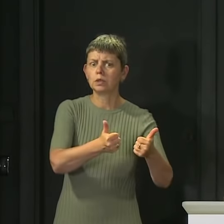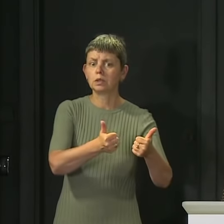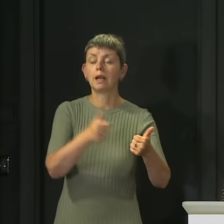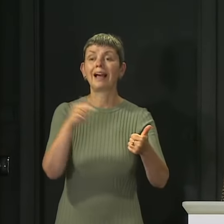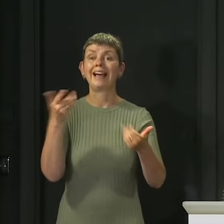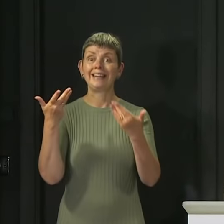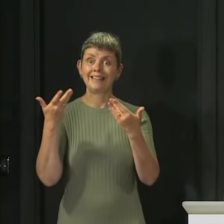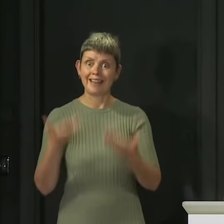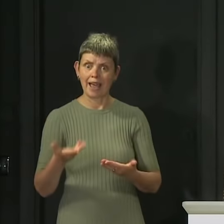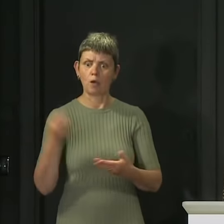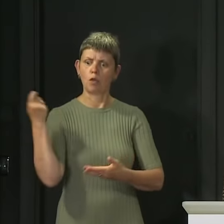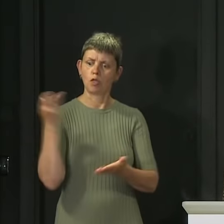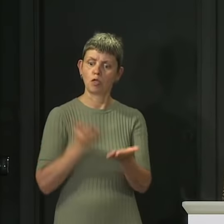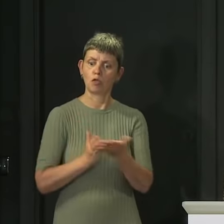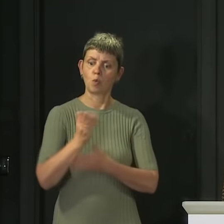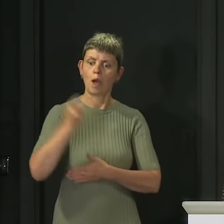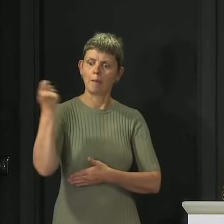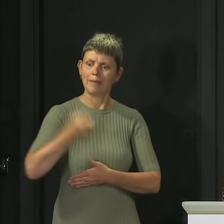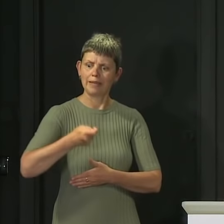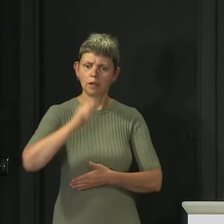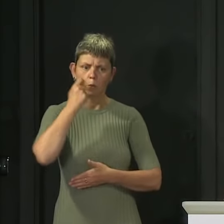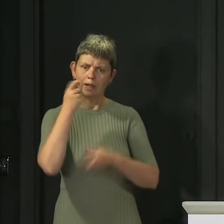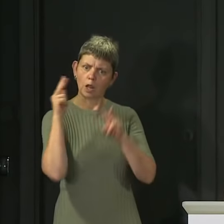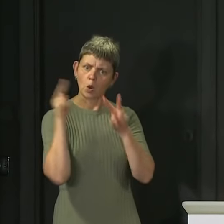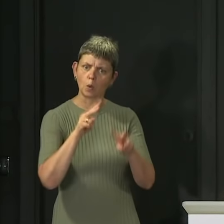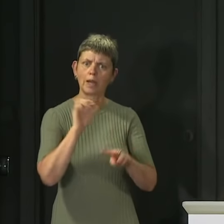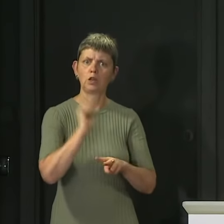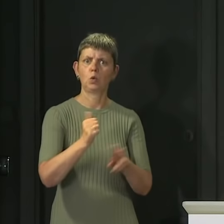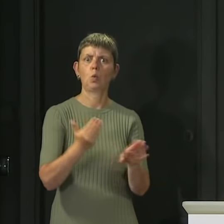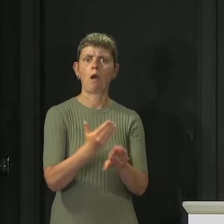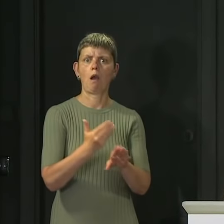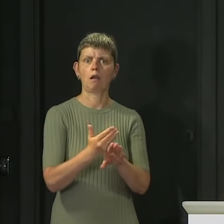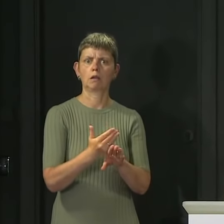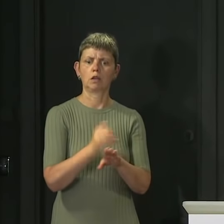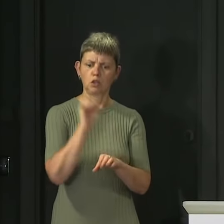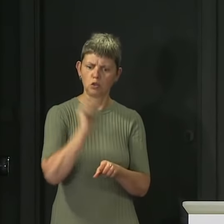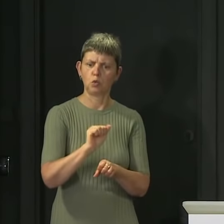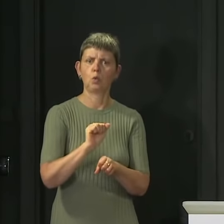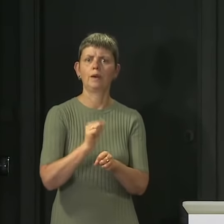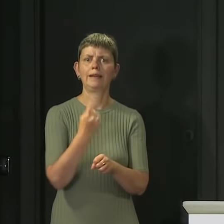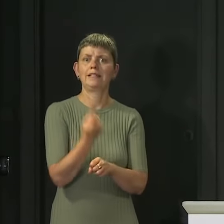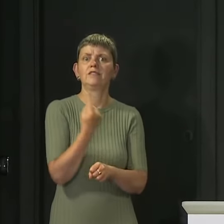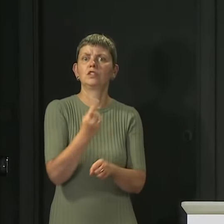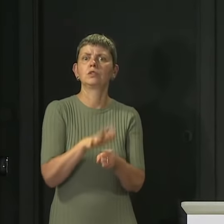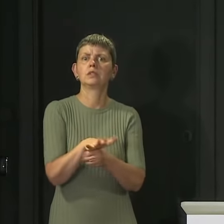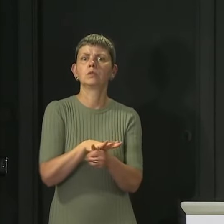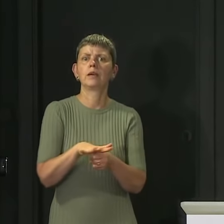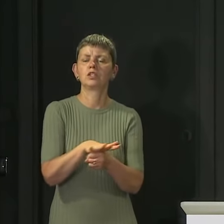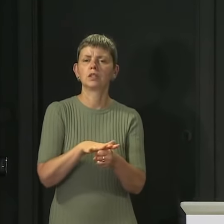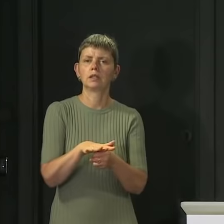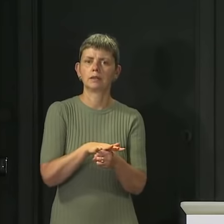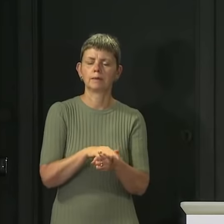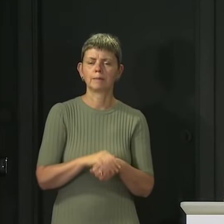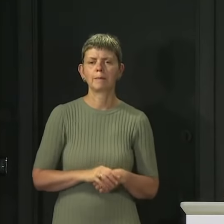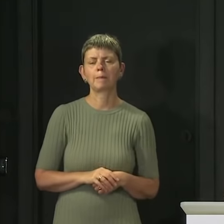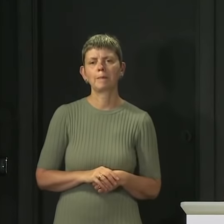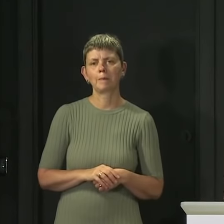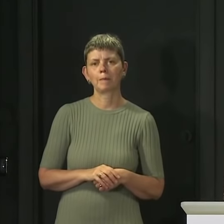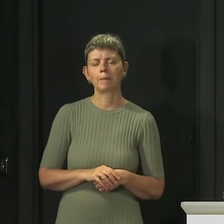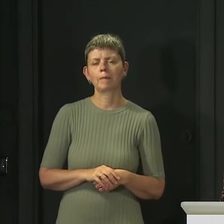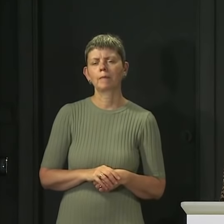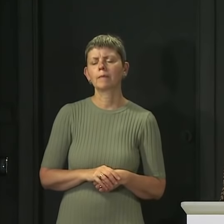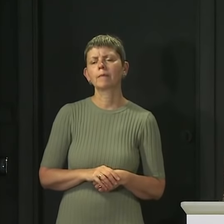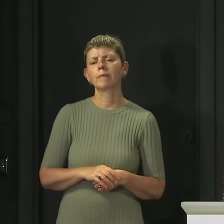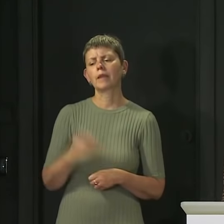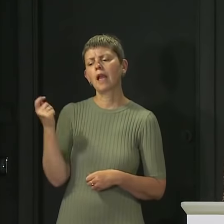This is the bit of the process that is about looking at your individual circumstances. Now there's always an importance to an appeal process, but this